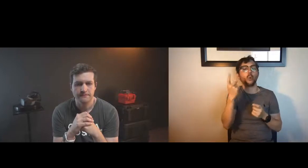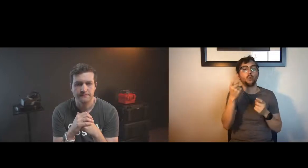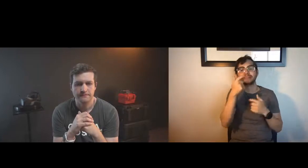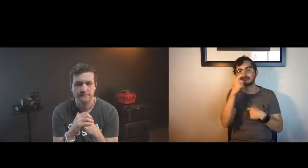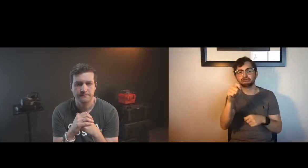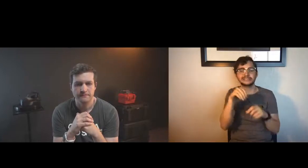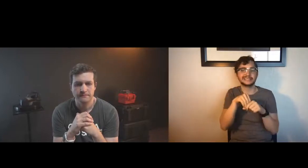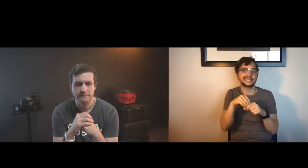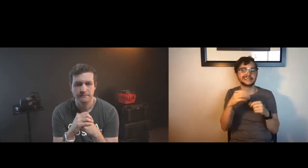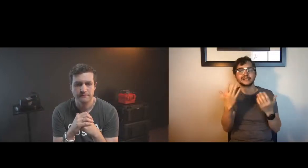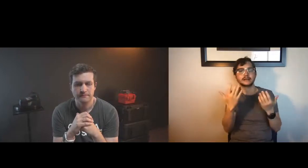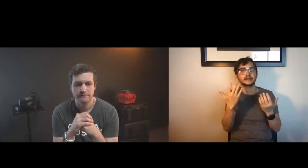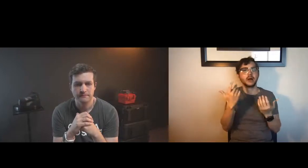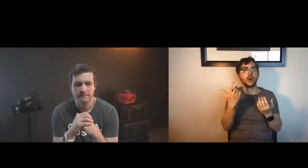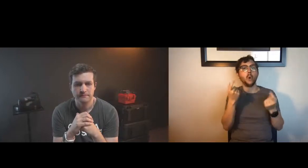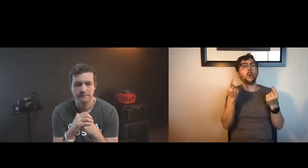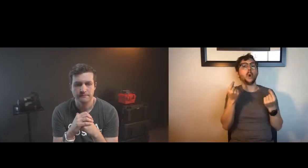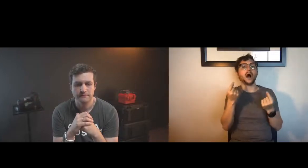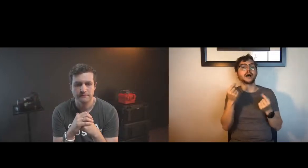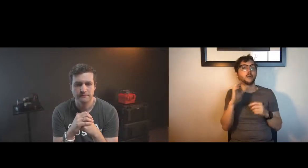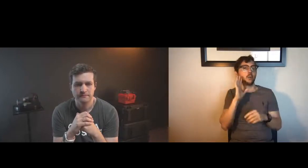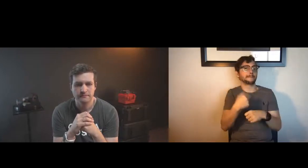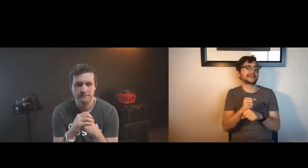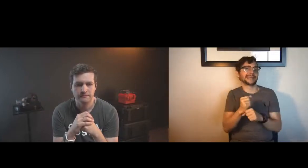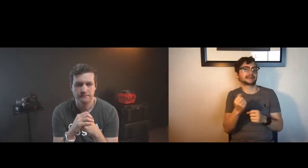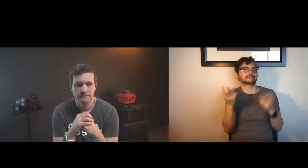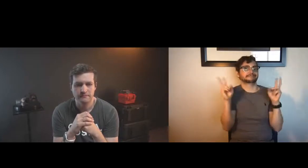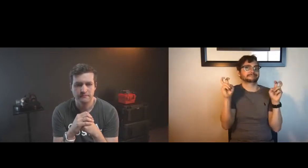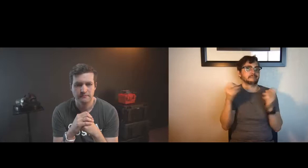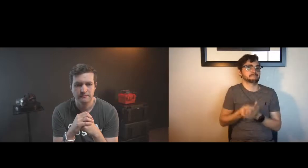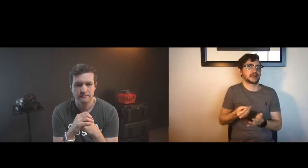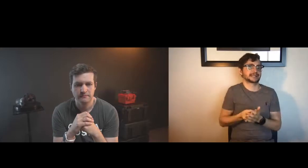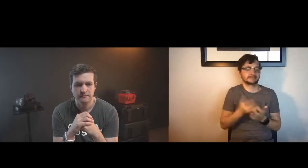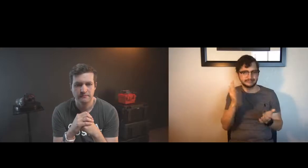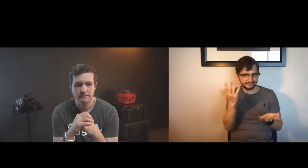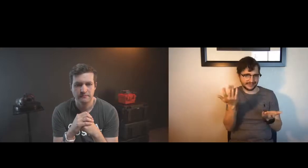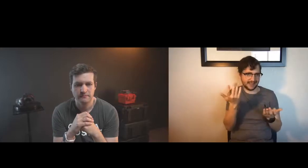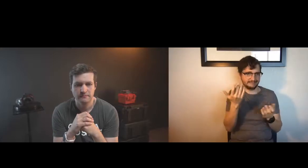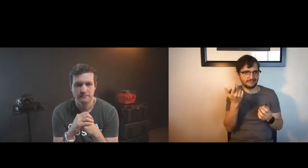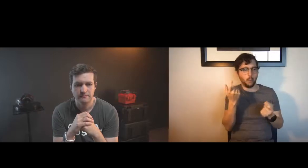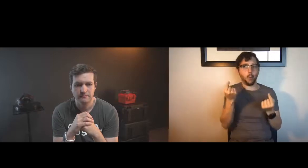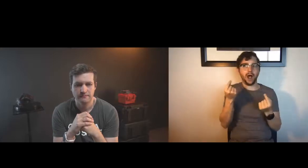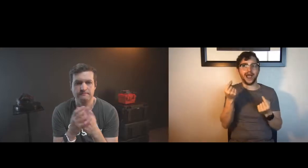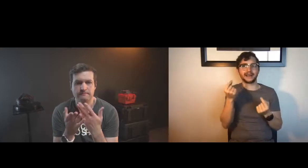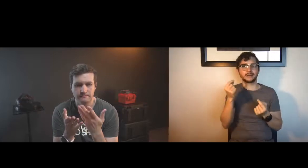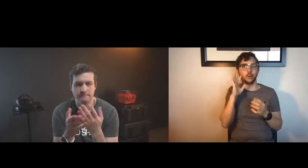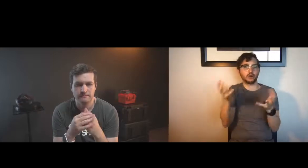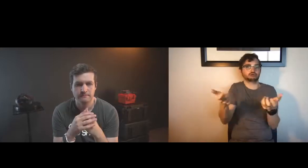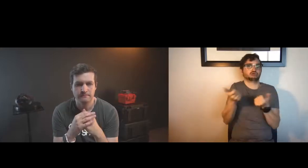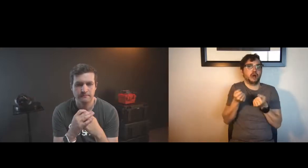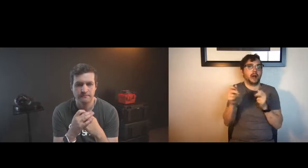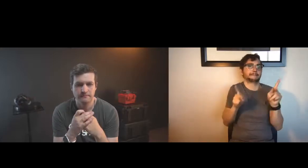and vr is so new right now i think that the main interest lies in what will generate income